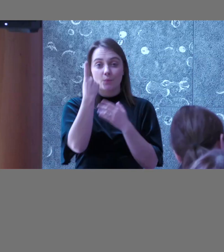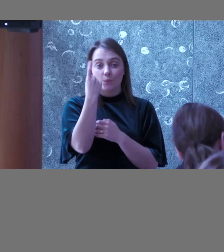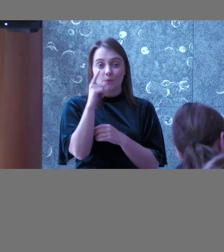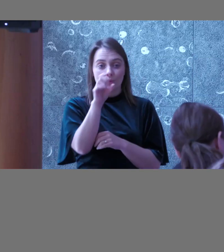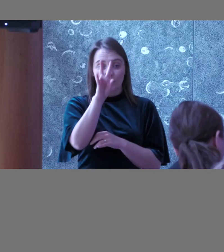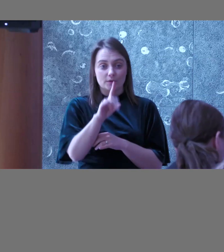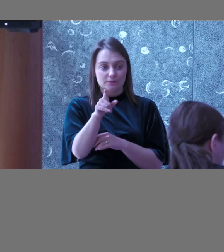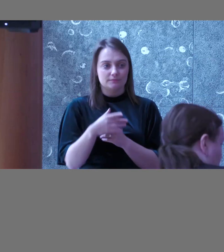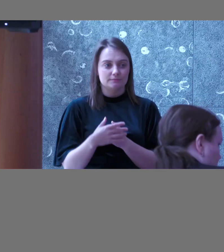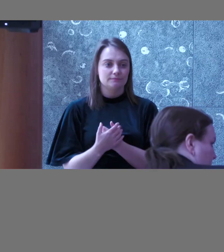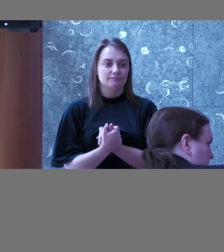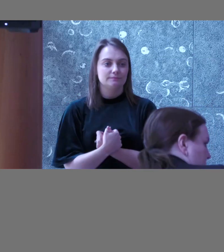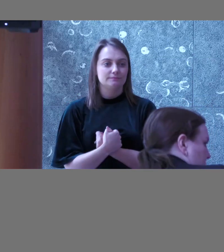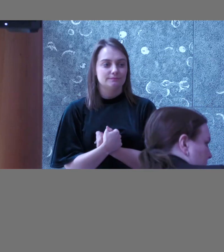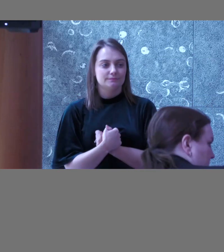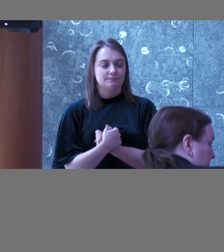question here